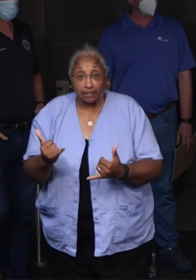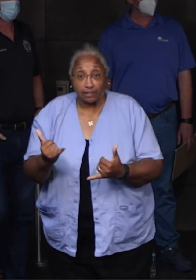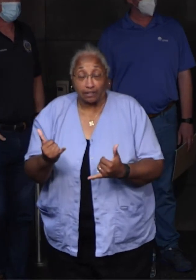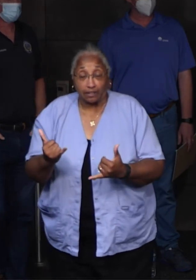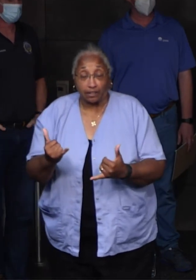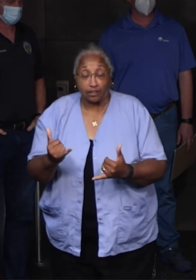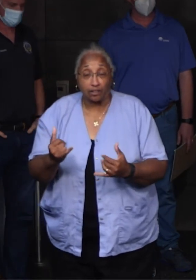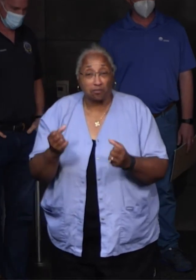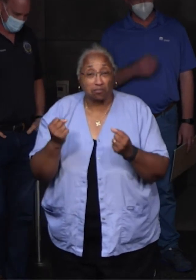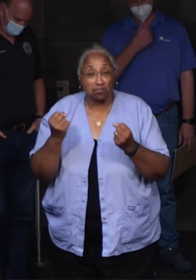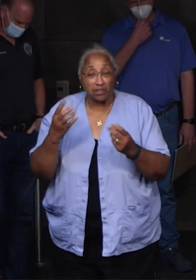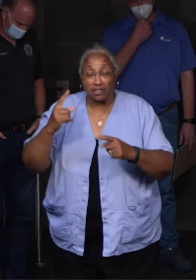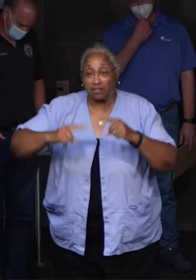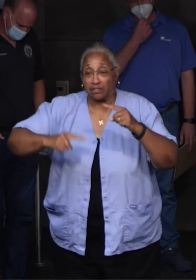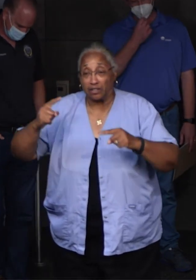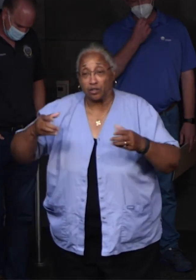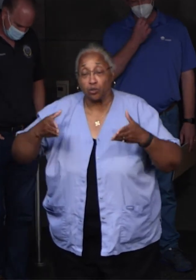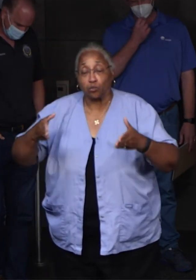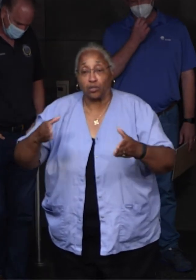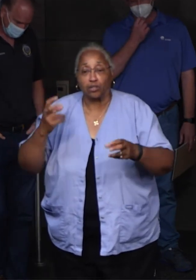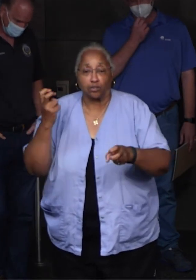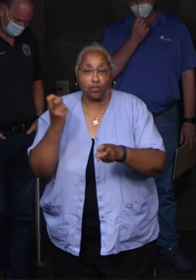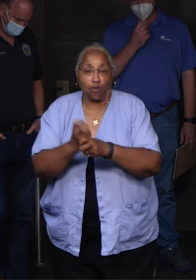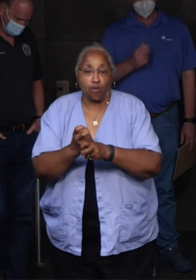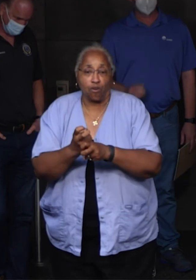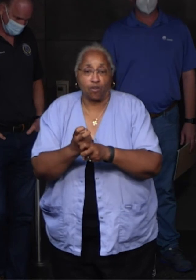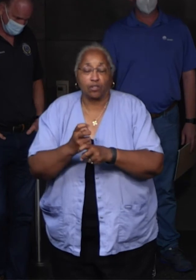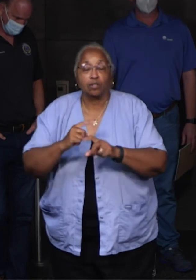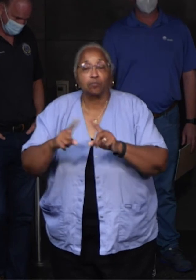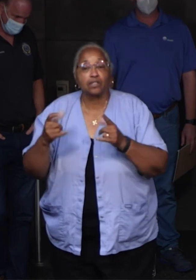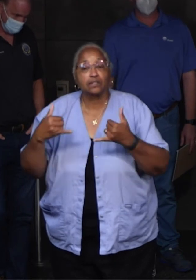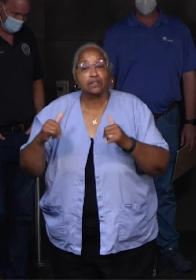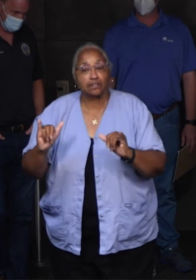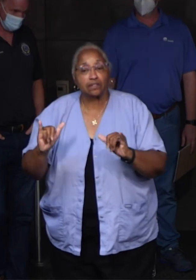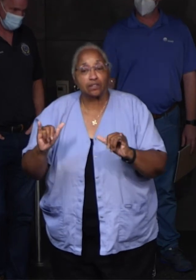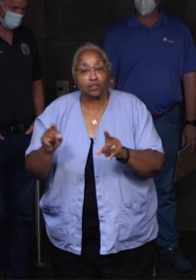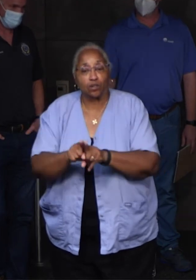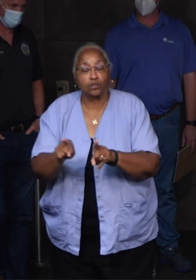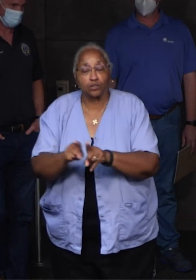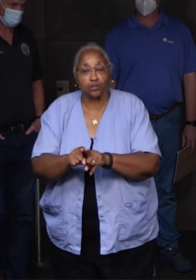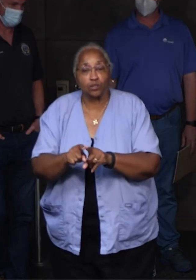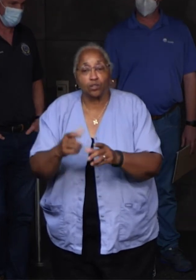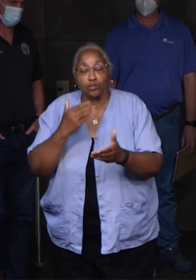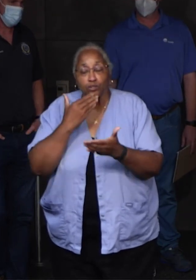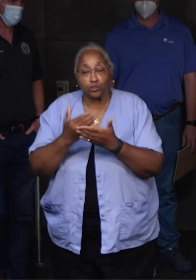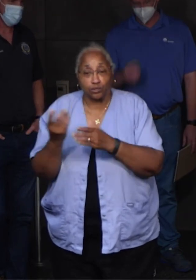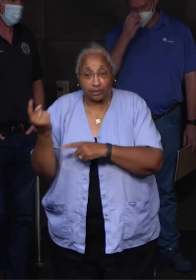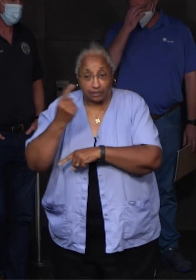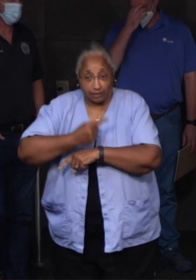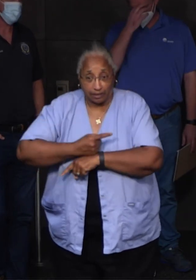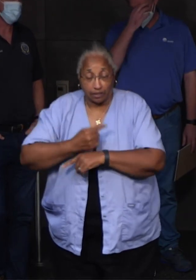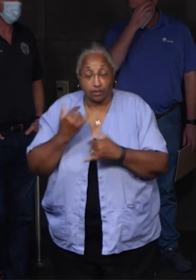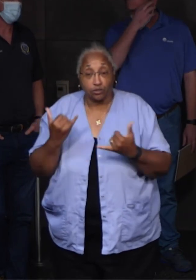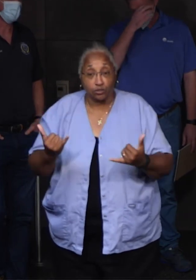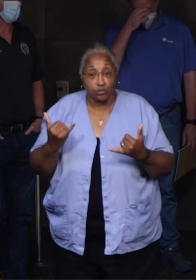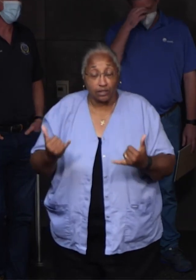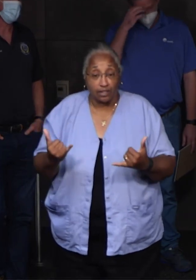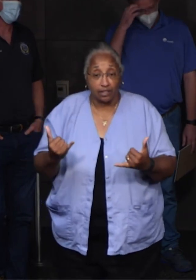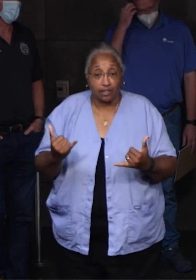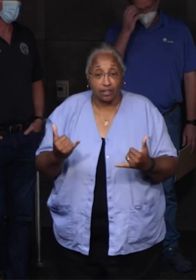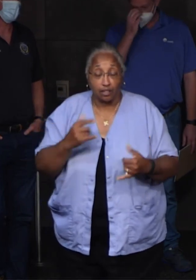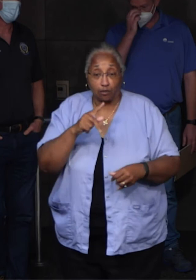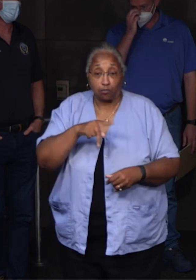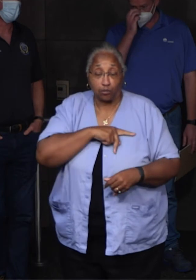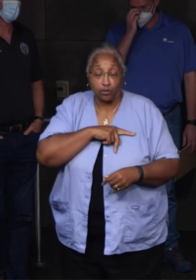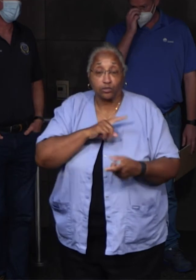in many ways, a very difficult one, but yet it's also been a very rewarding one. Today, a personal